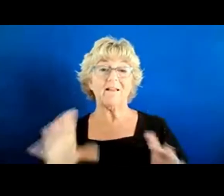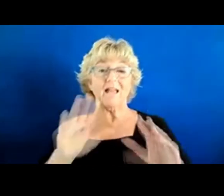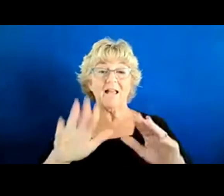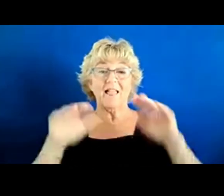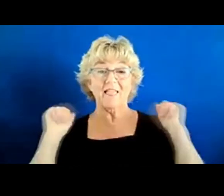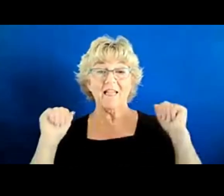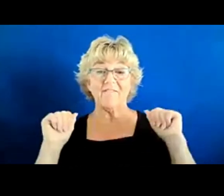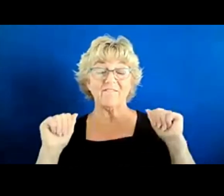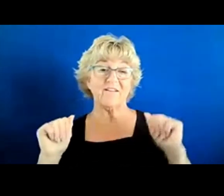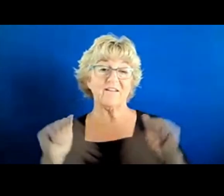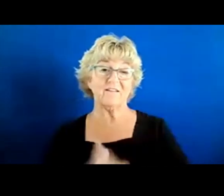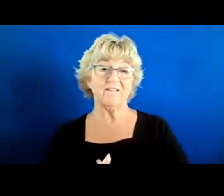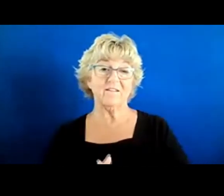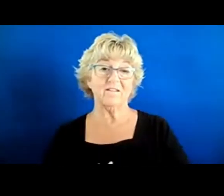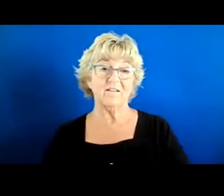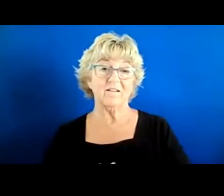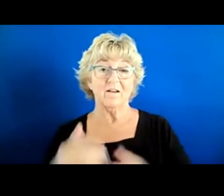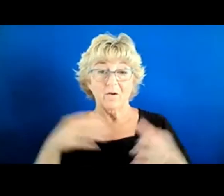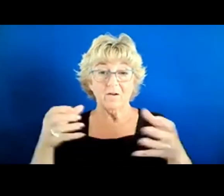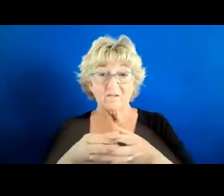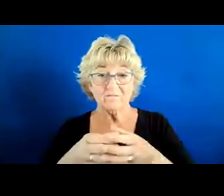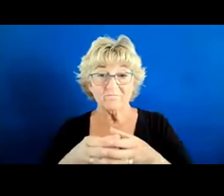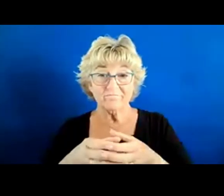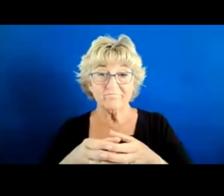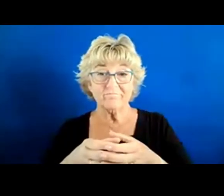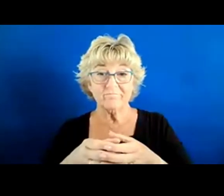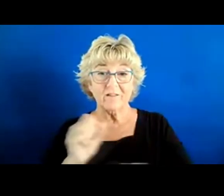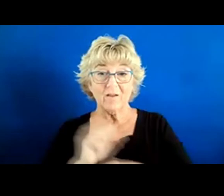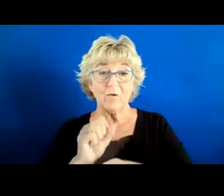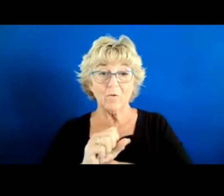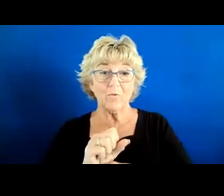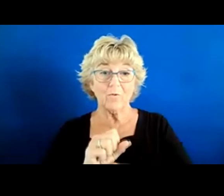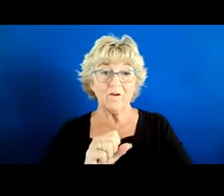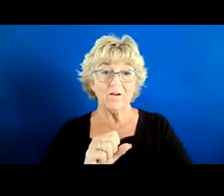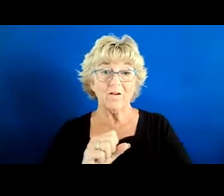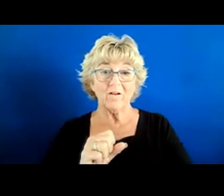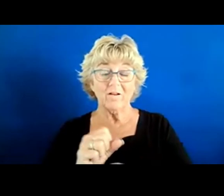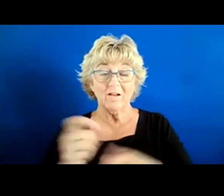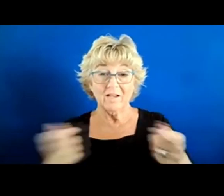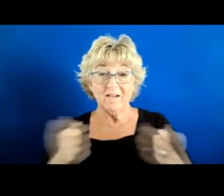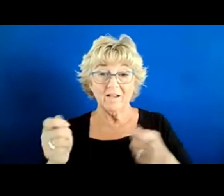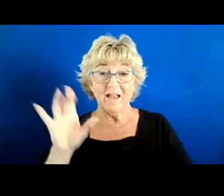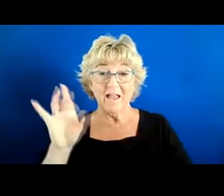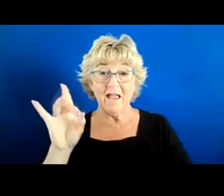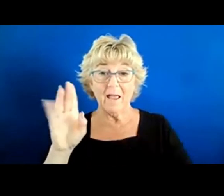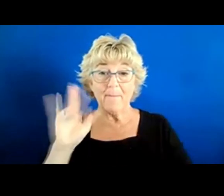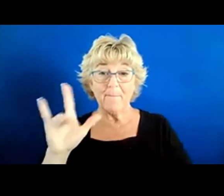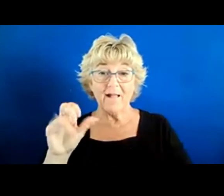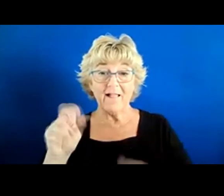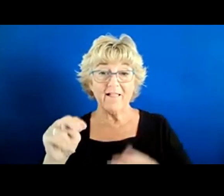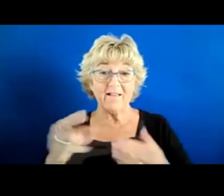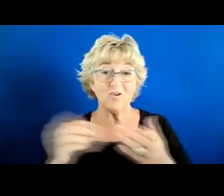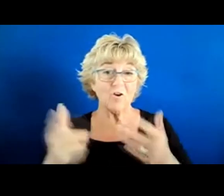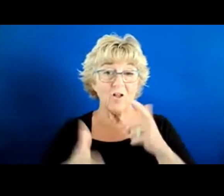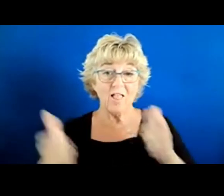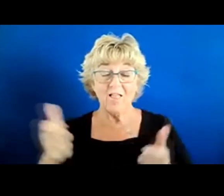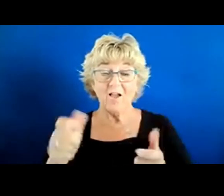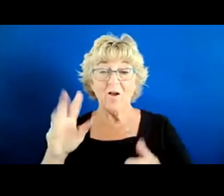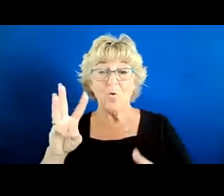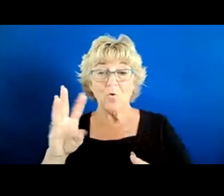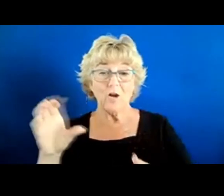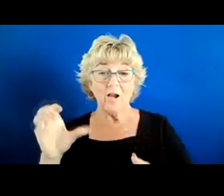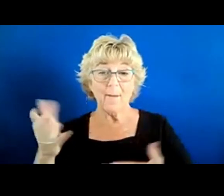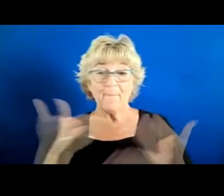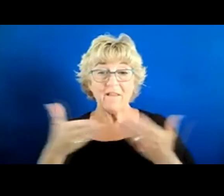And we had a workforce that was big enough to handle $8 billion of premium and be the largest workers' comp carrier